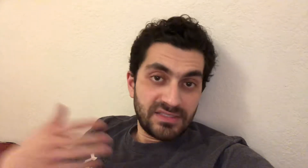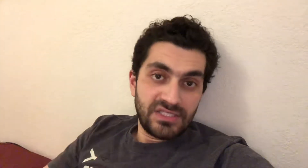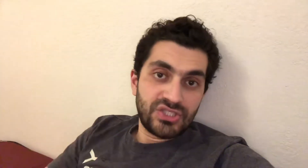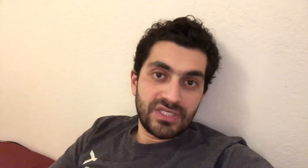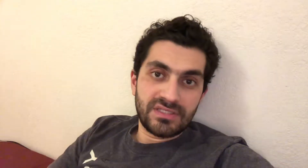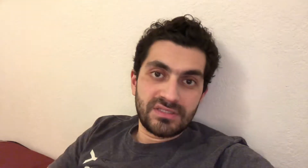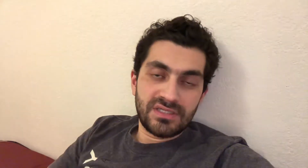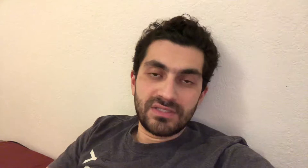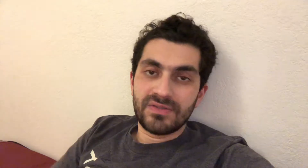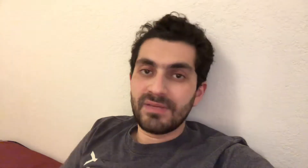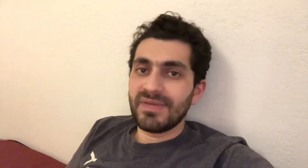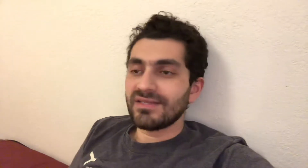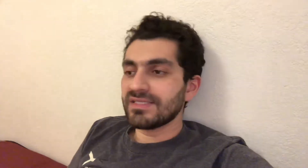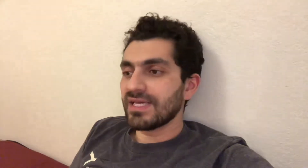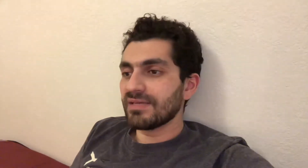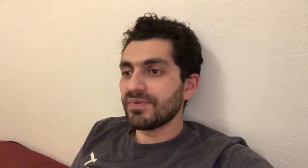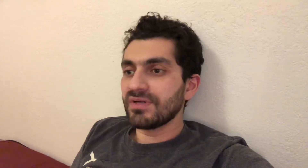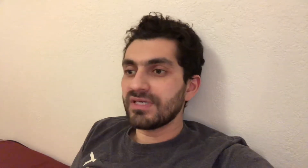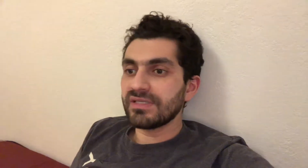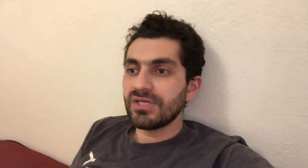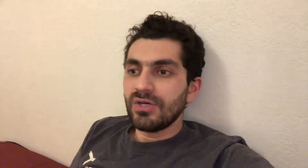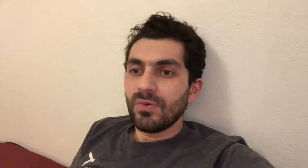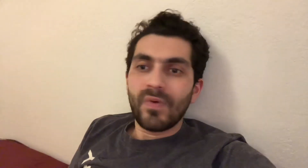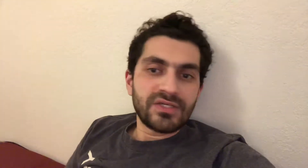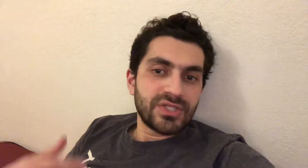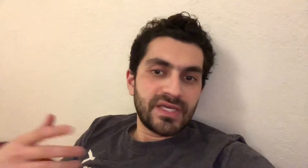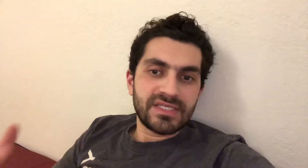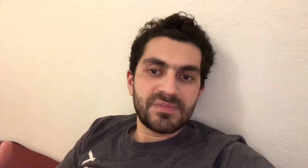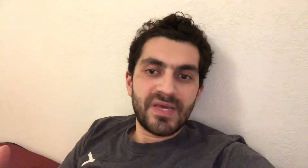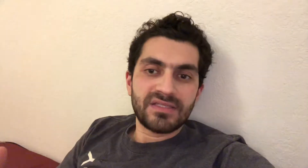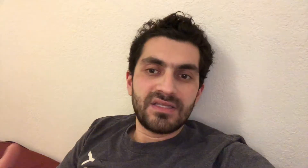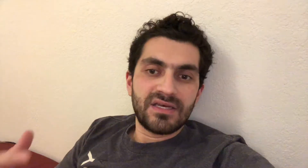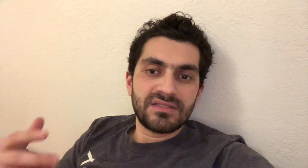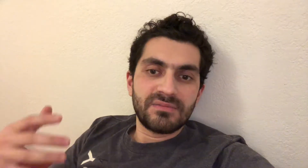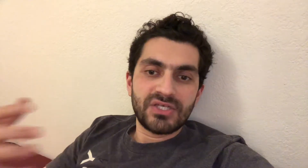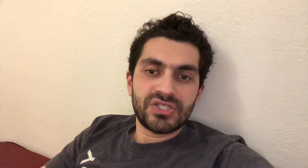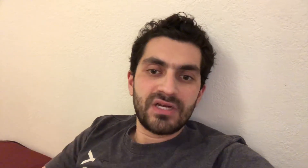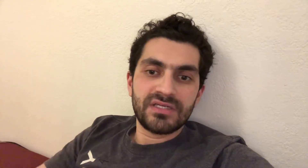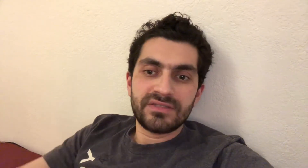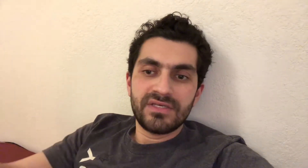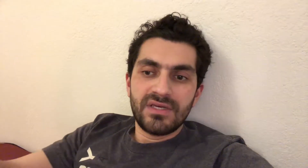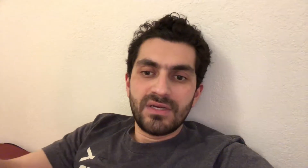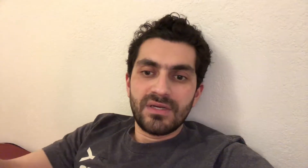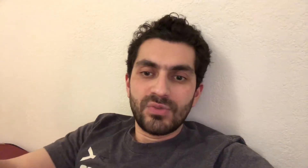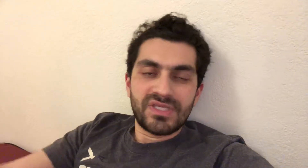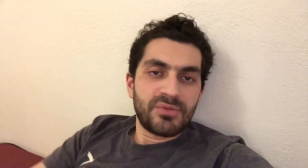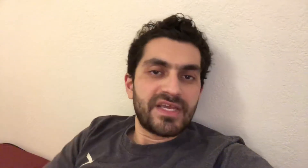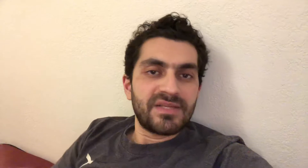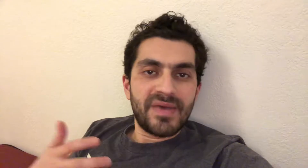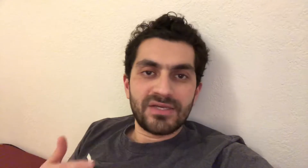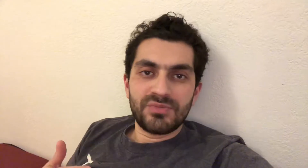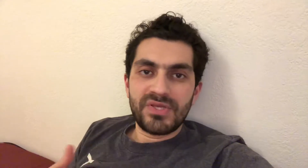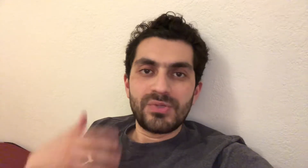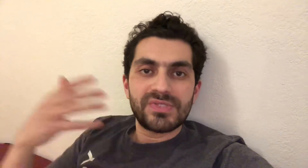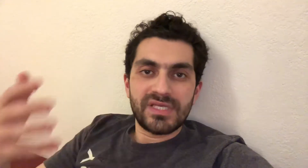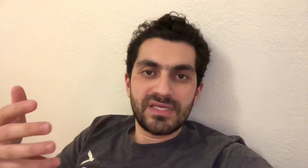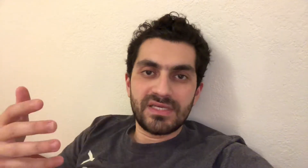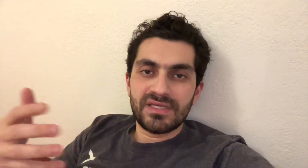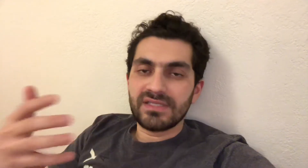teaching it to them. And the second part is when should I expect that my child would communicate back to me using the